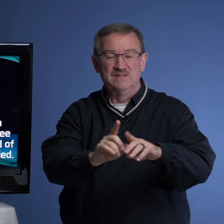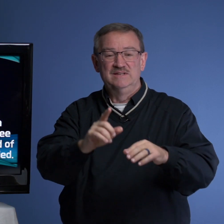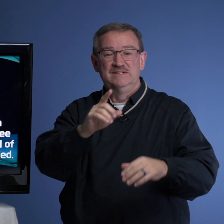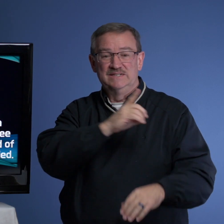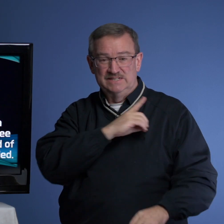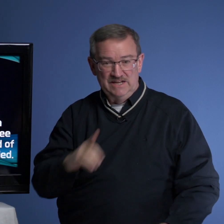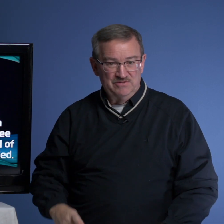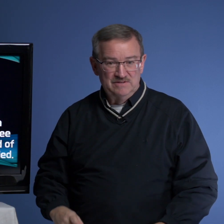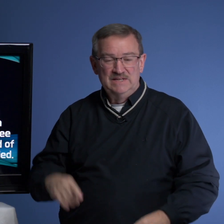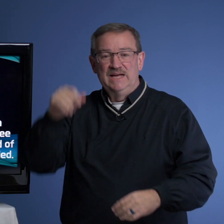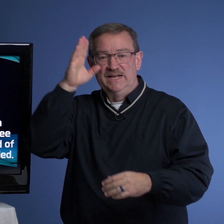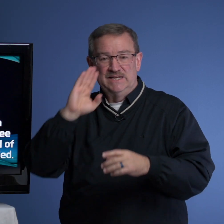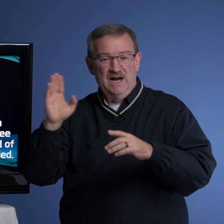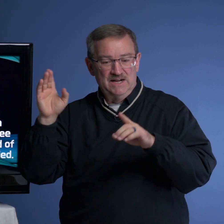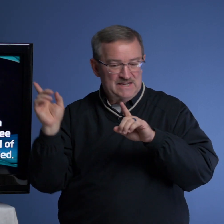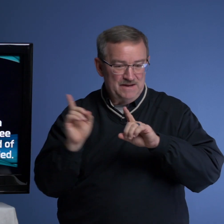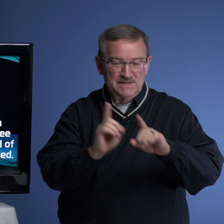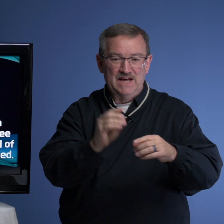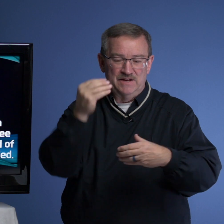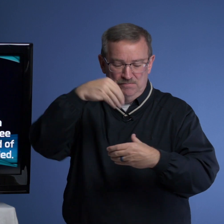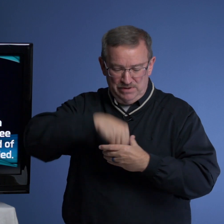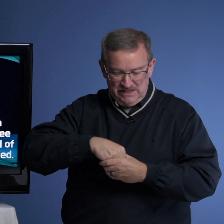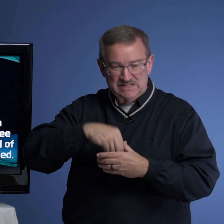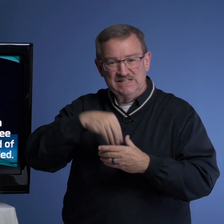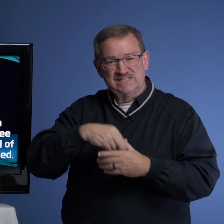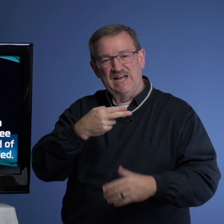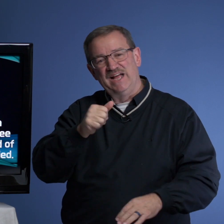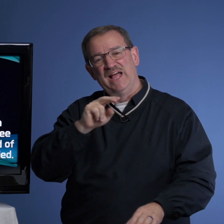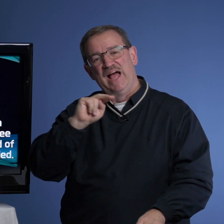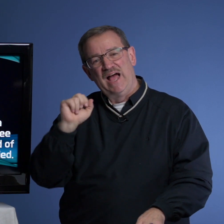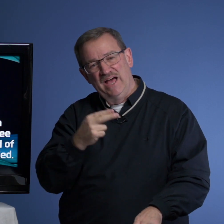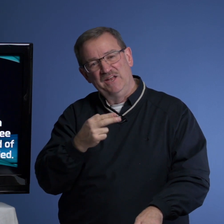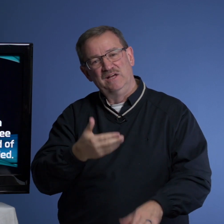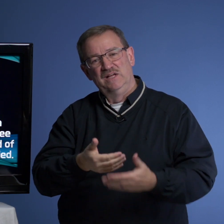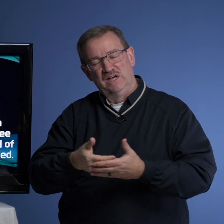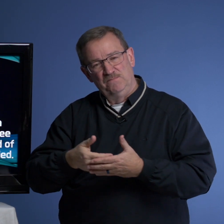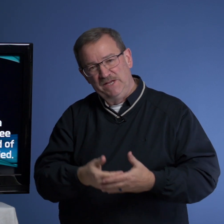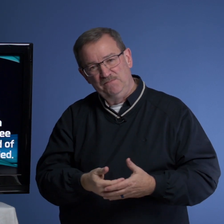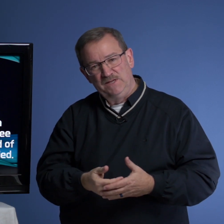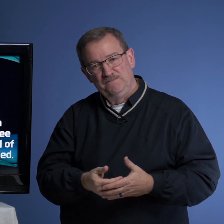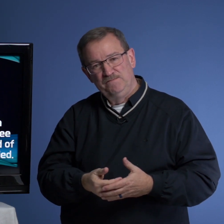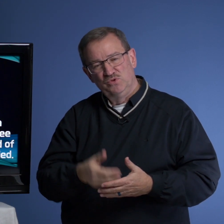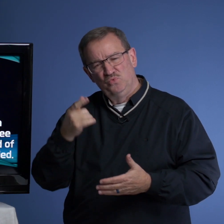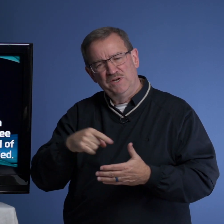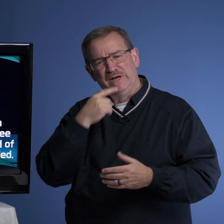David. And God came down and placed inside Hannah a baby. What am I